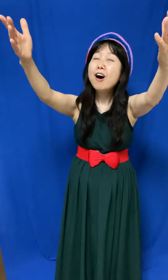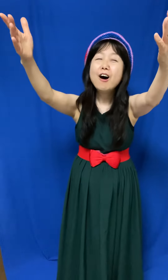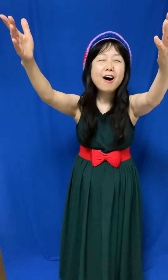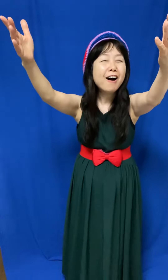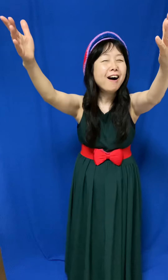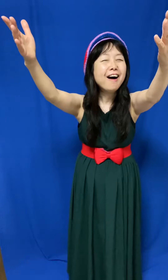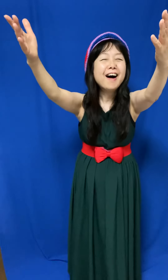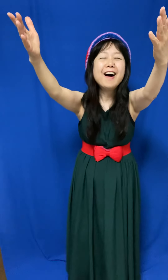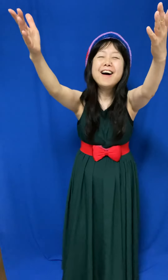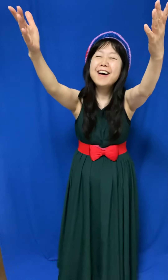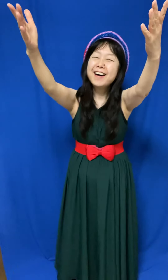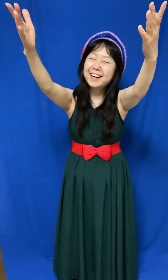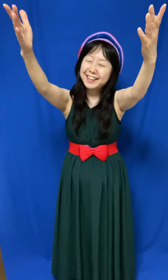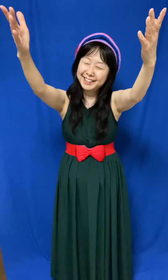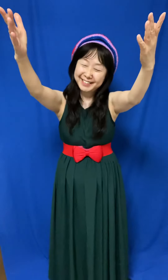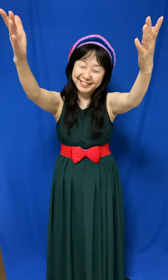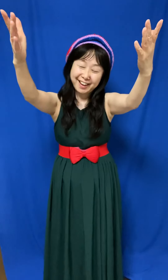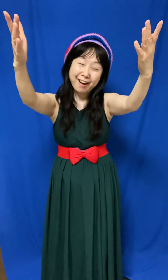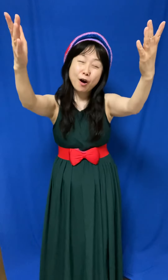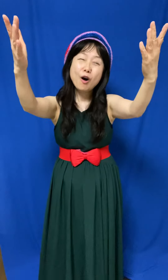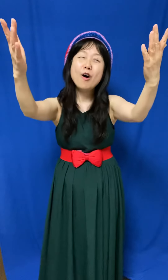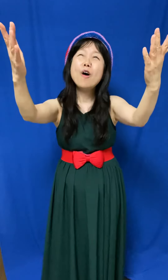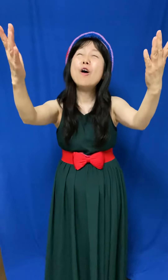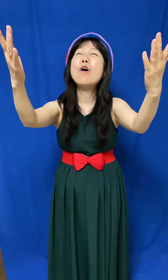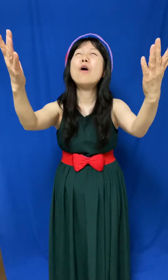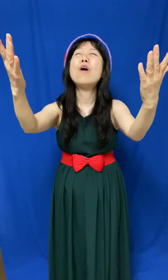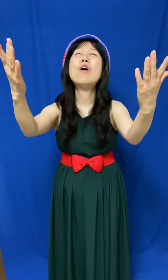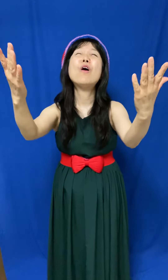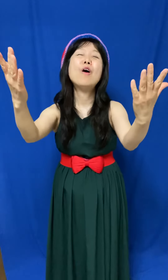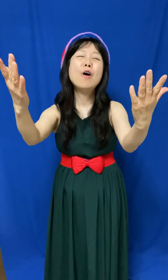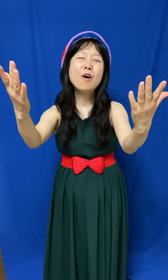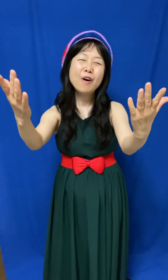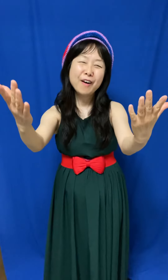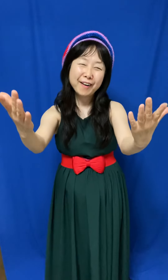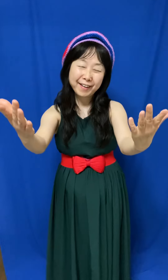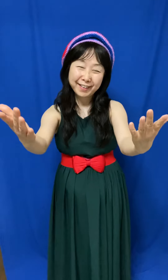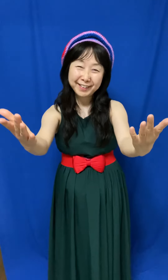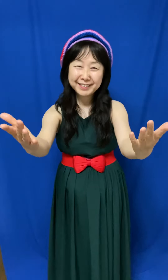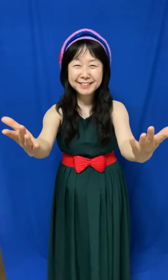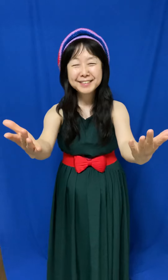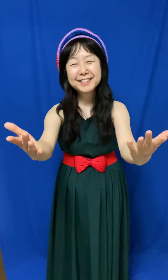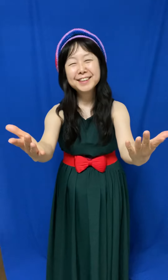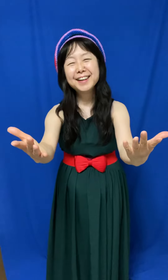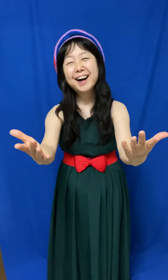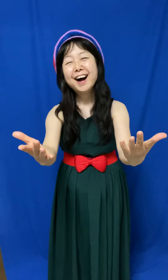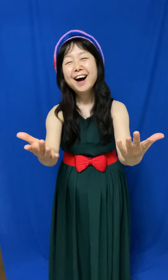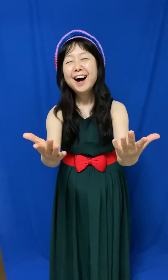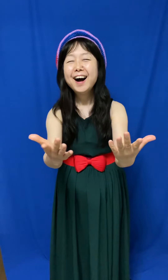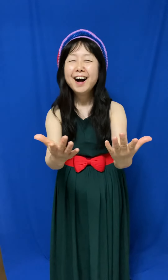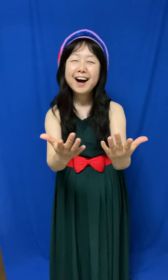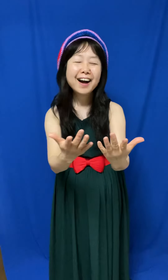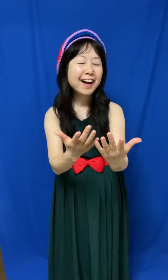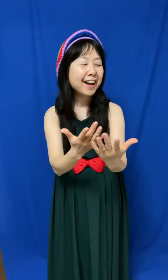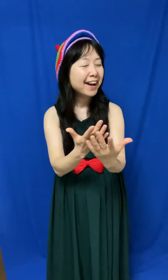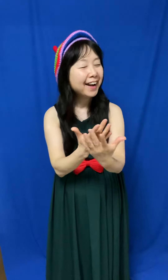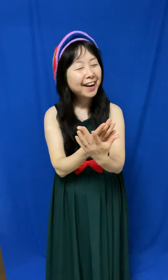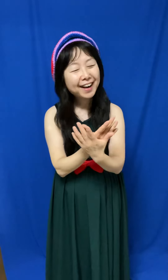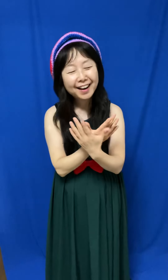in open arms am